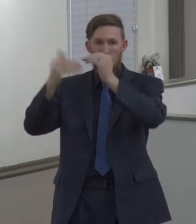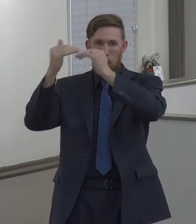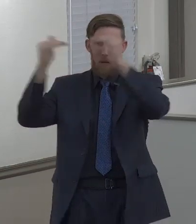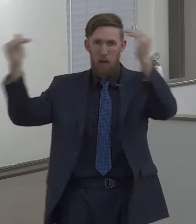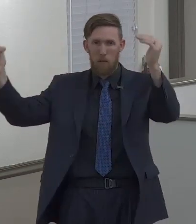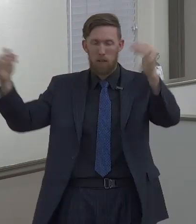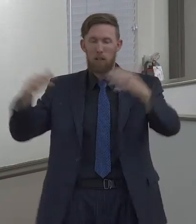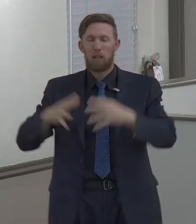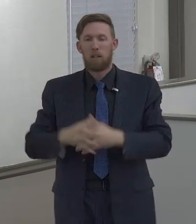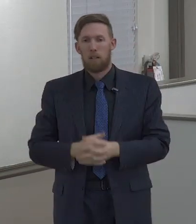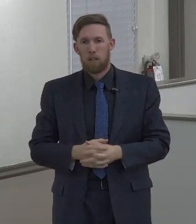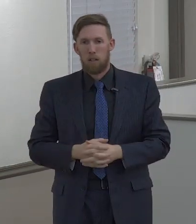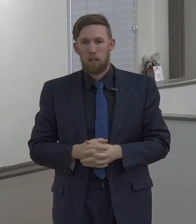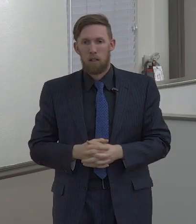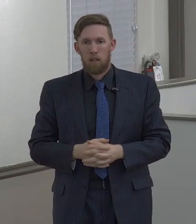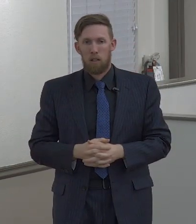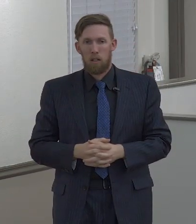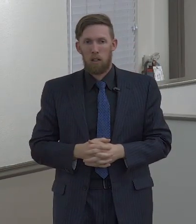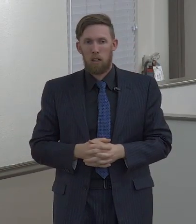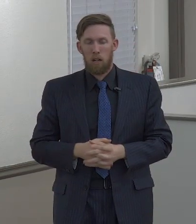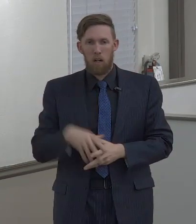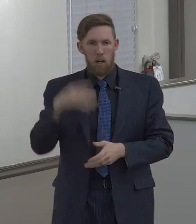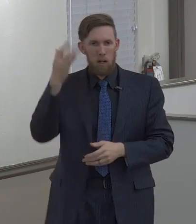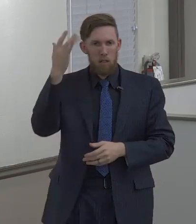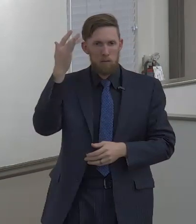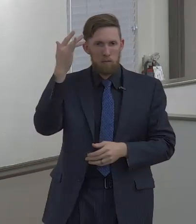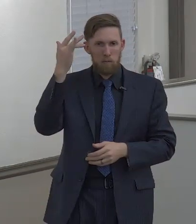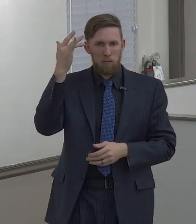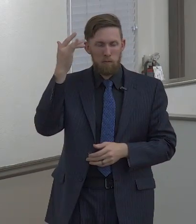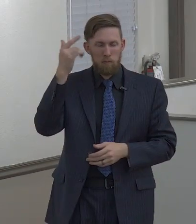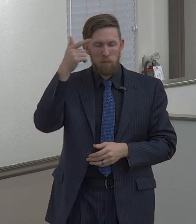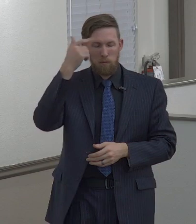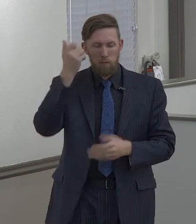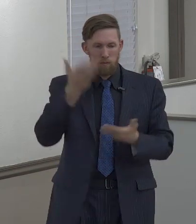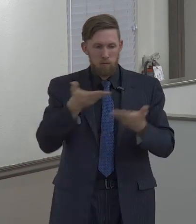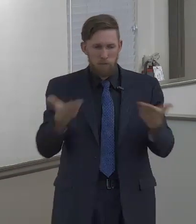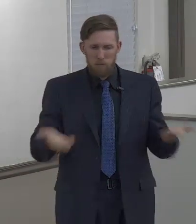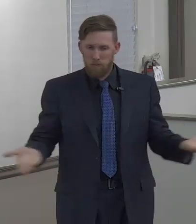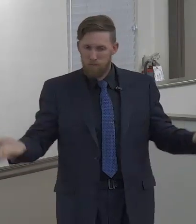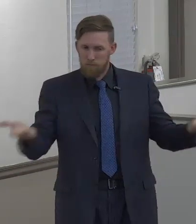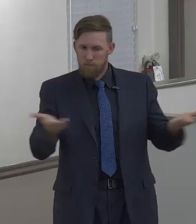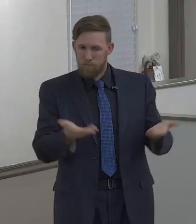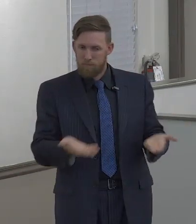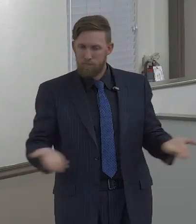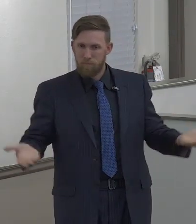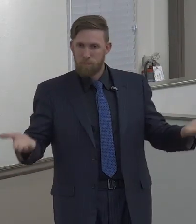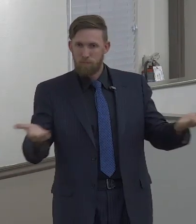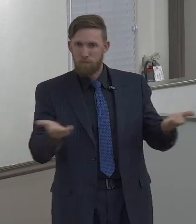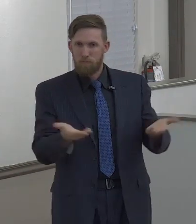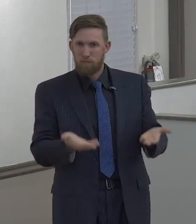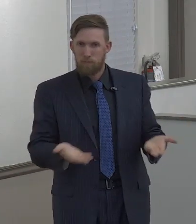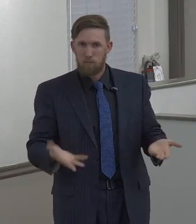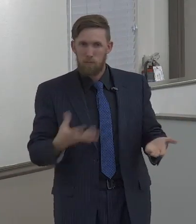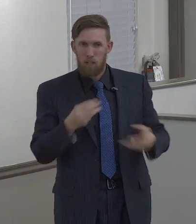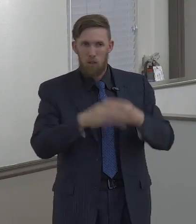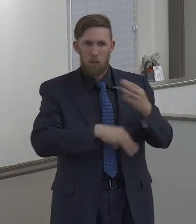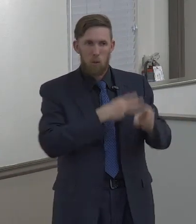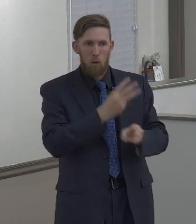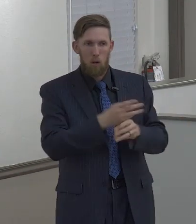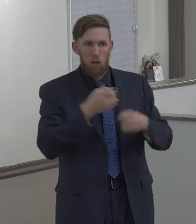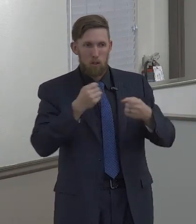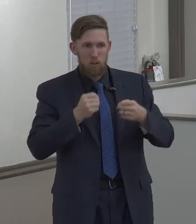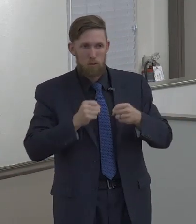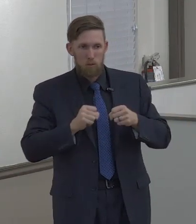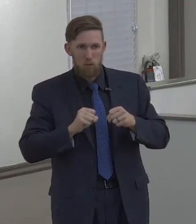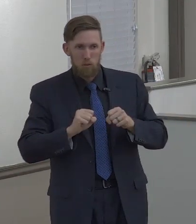above. And we are to seek those things that are above. Because the things of this earth, the